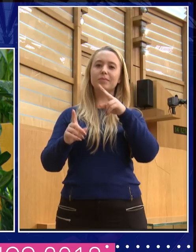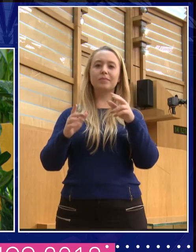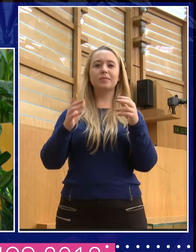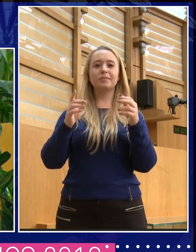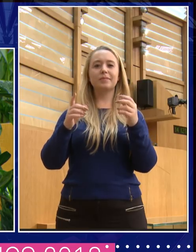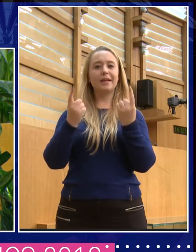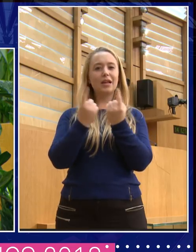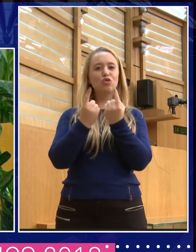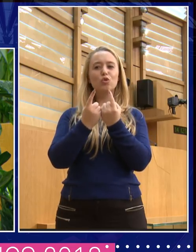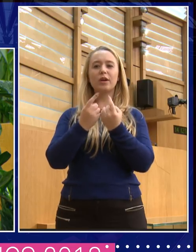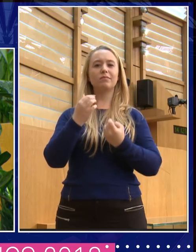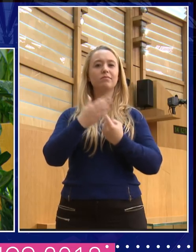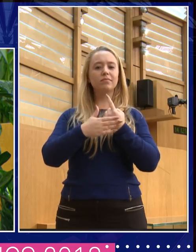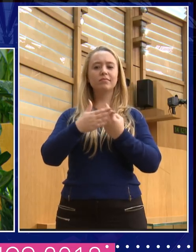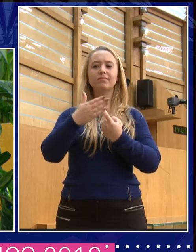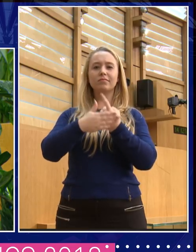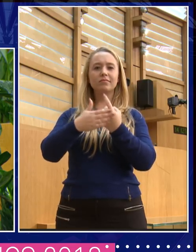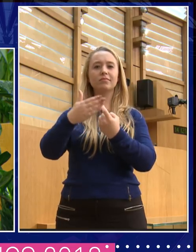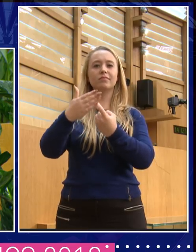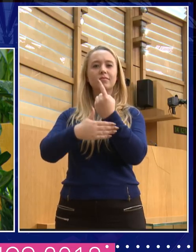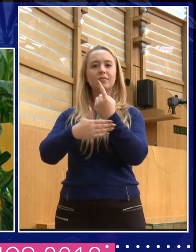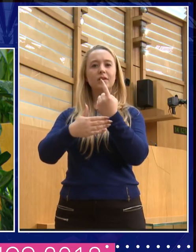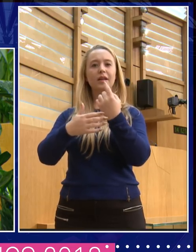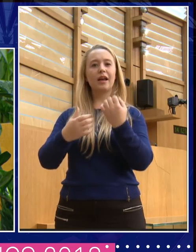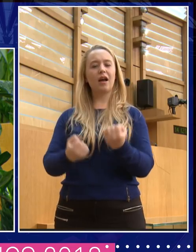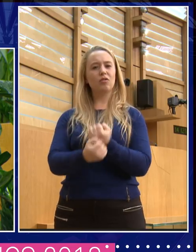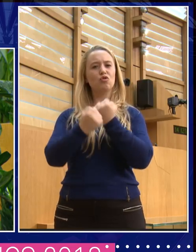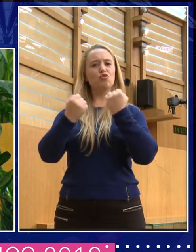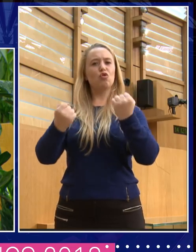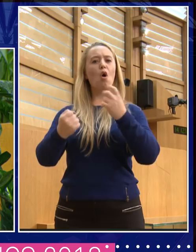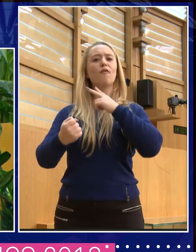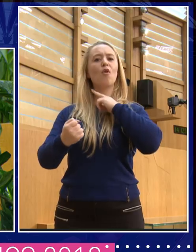the voice of authority is still thought to be the voice of a man